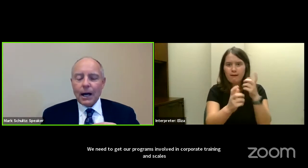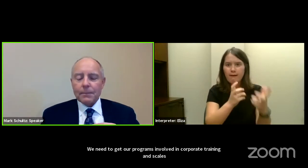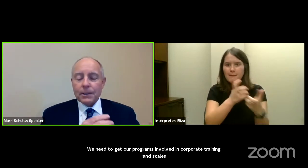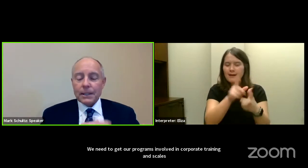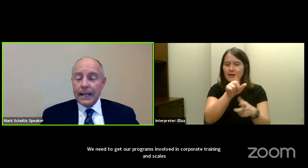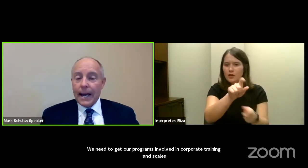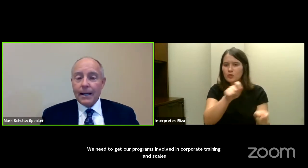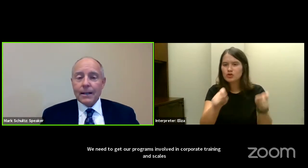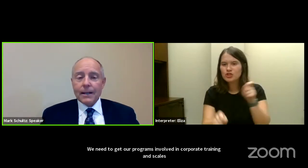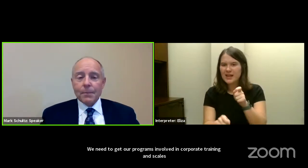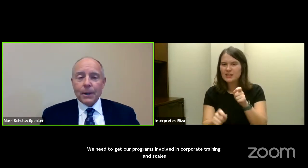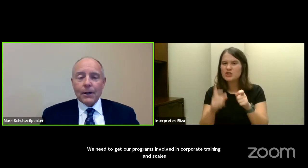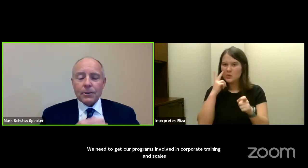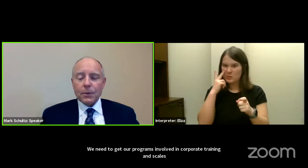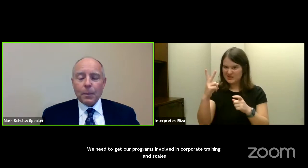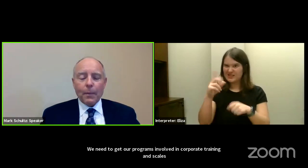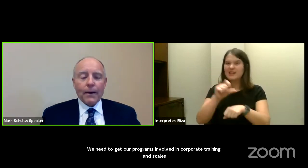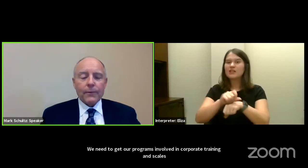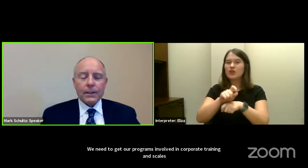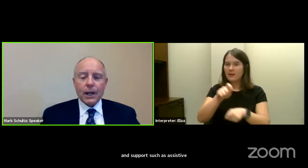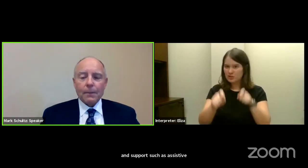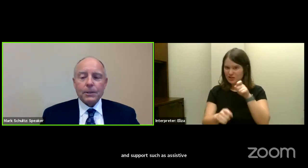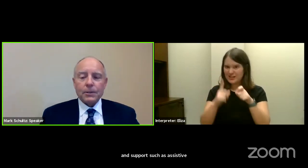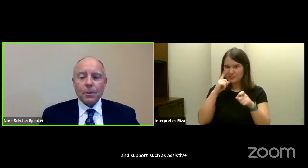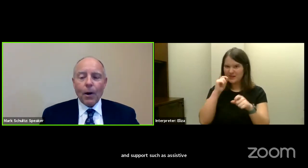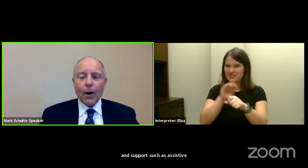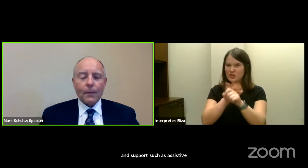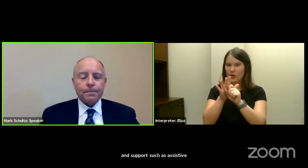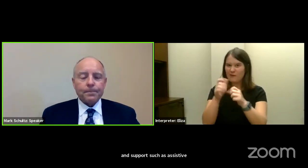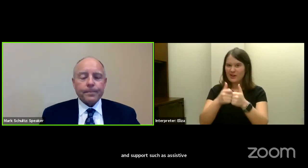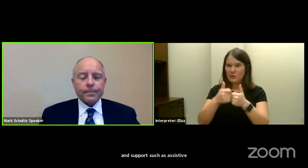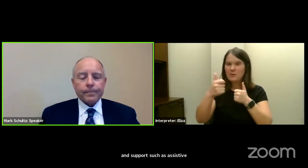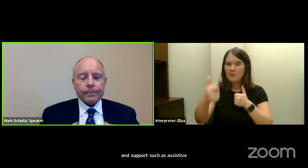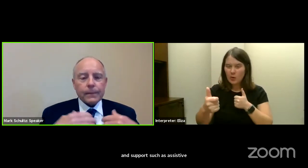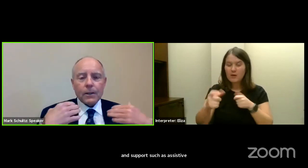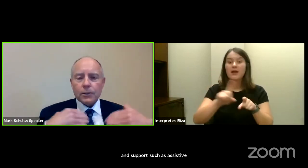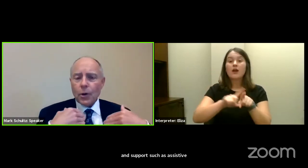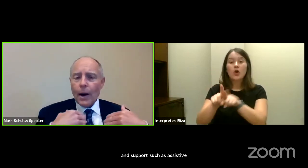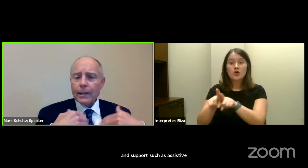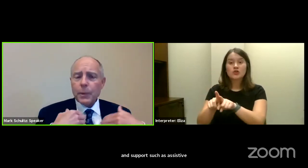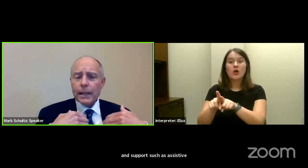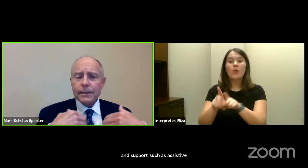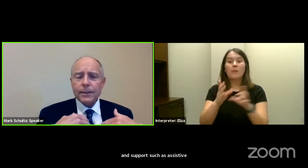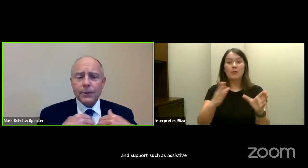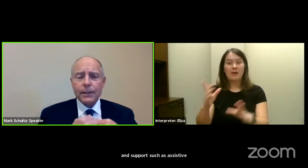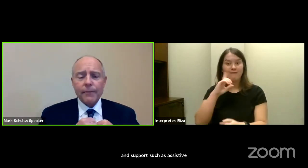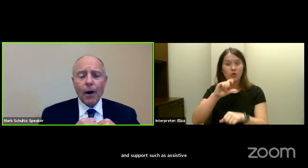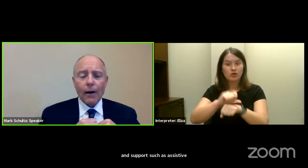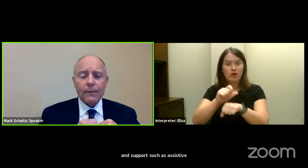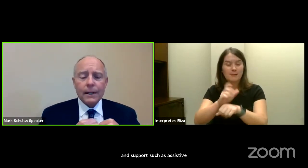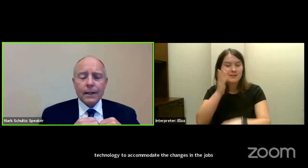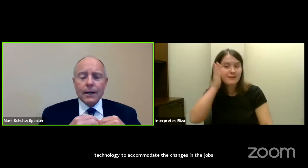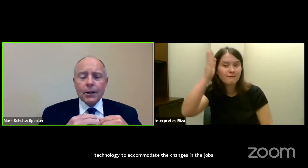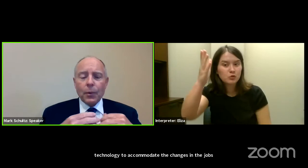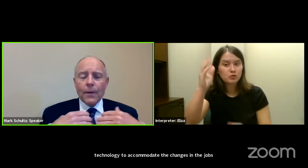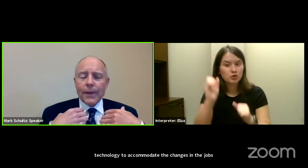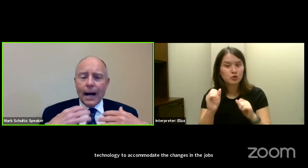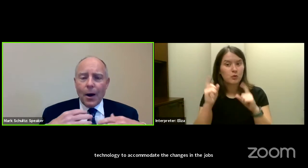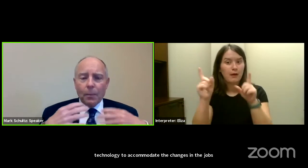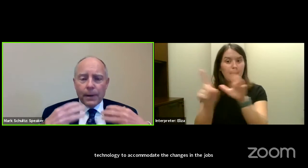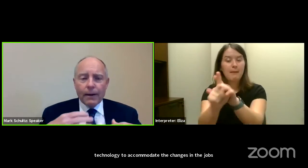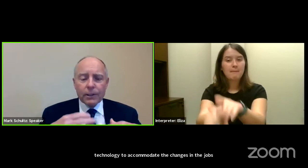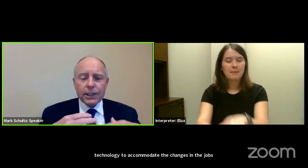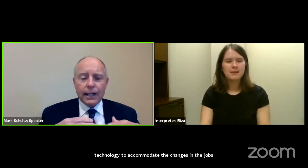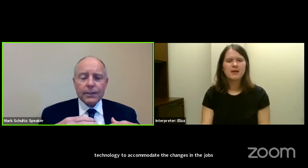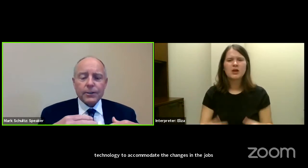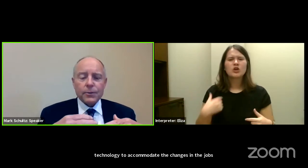see in the jobs of today, but also to prepare for the jobs of tomorrow. So as we continue to evolve, one